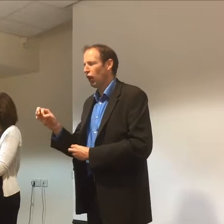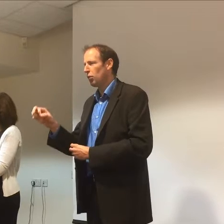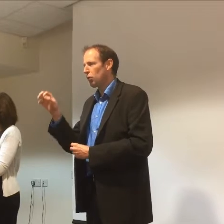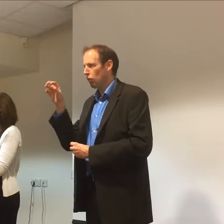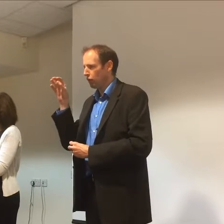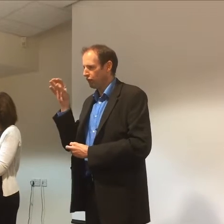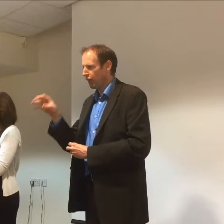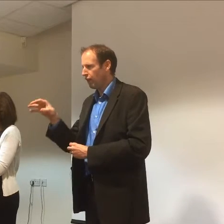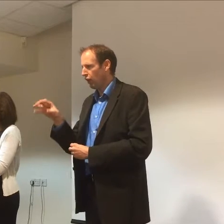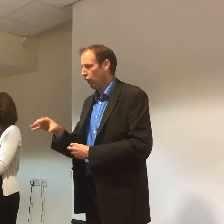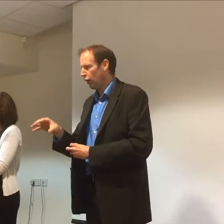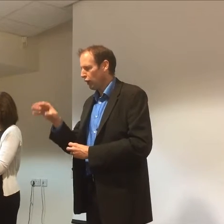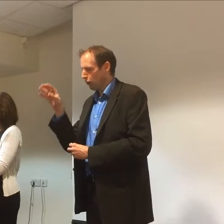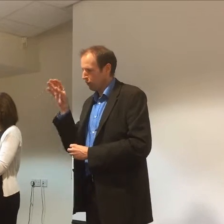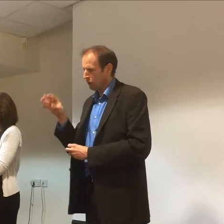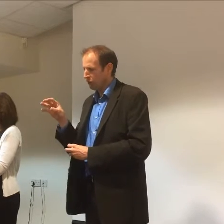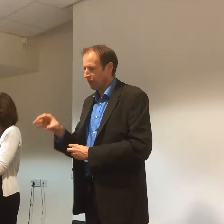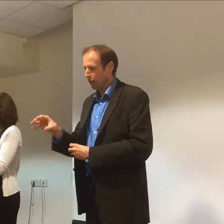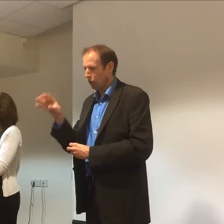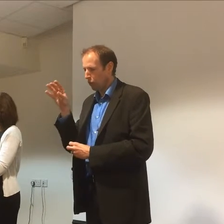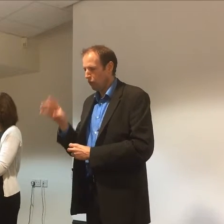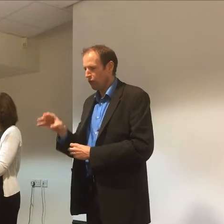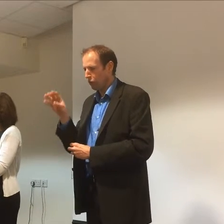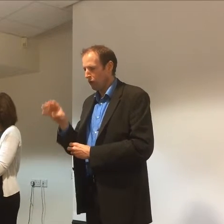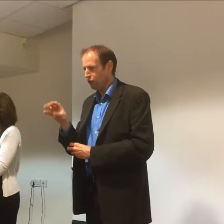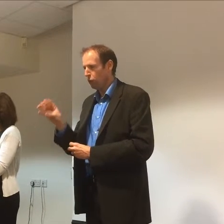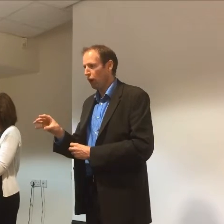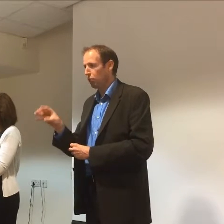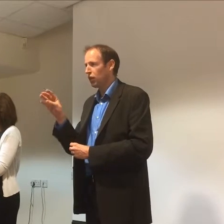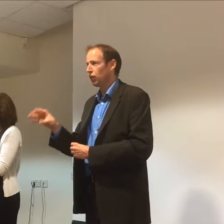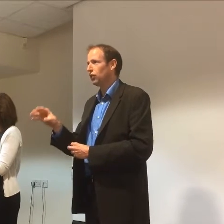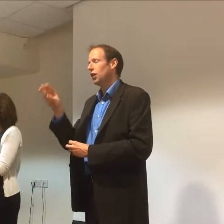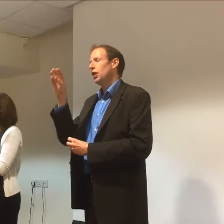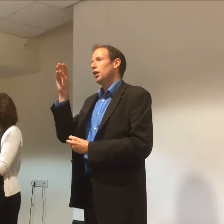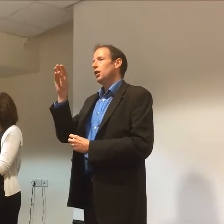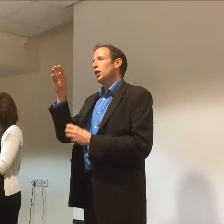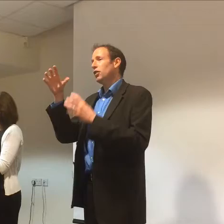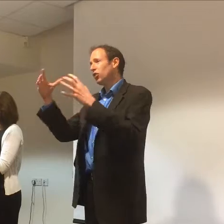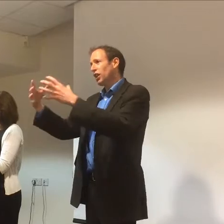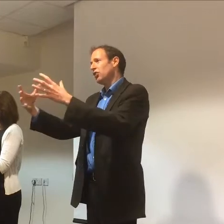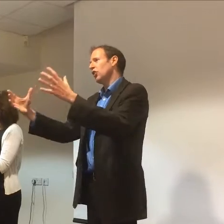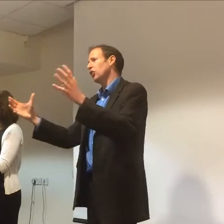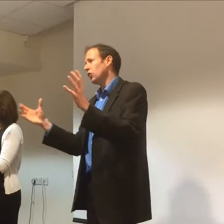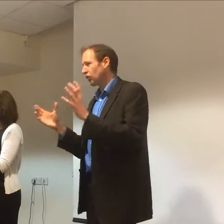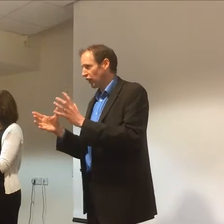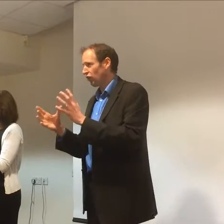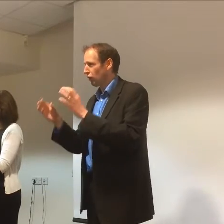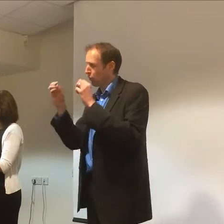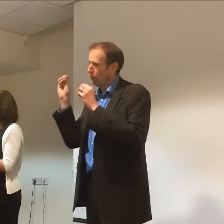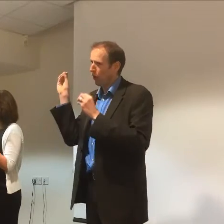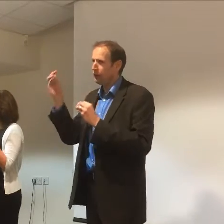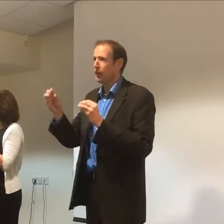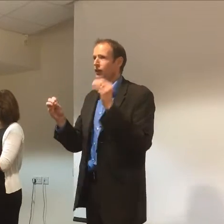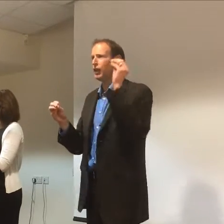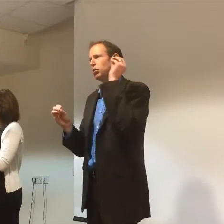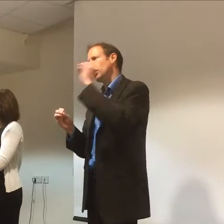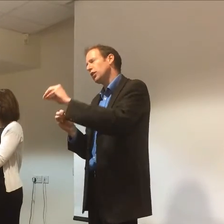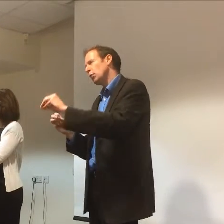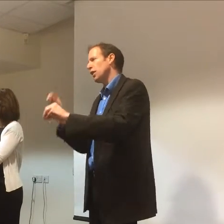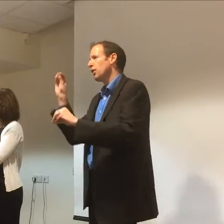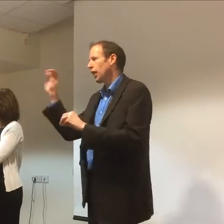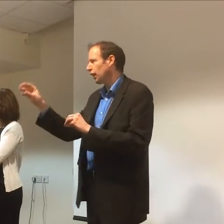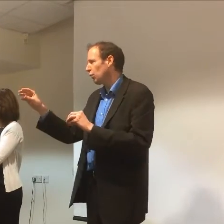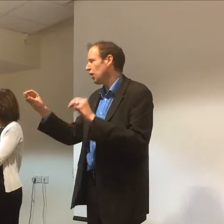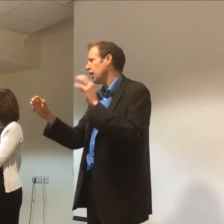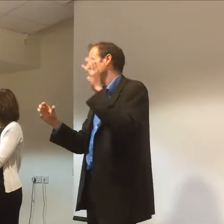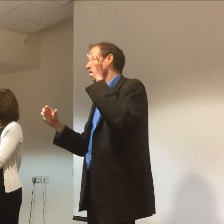four to six weeks time, Steve and I, we want to sit down with all of you one to one, because just in that judging conversation, there were ideas, things